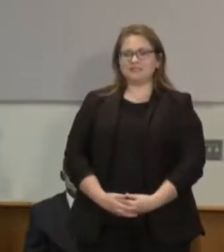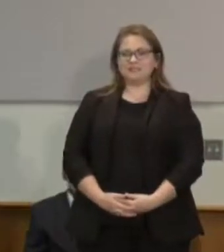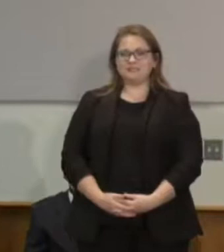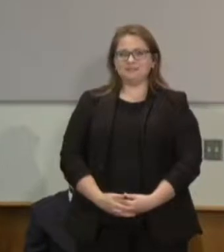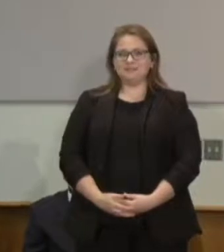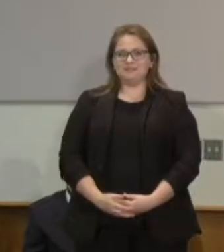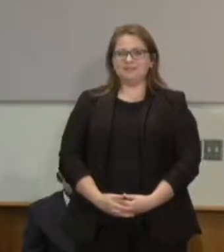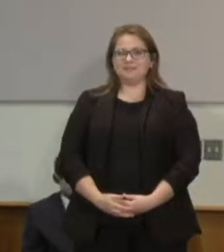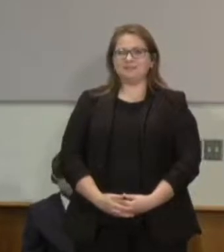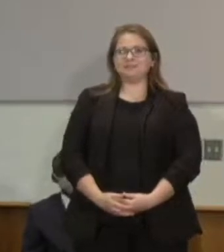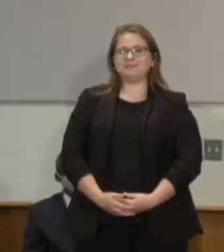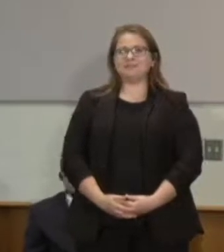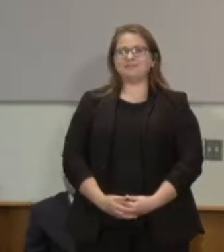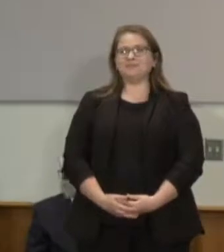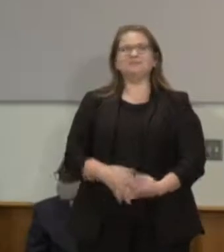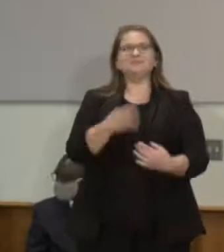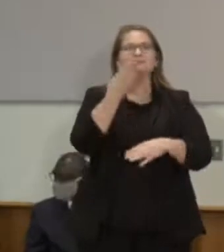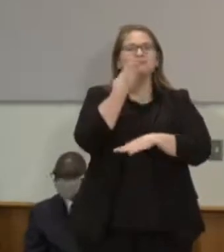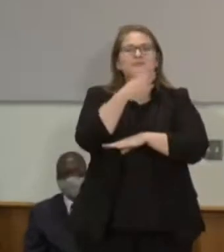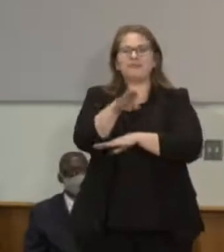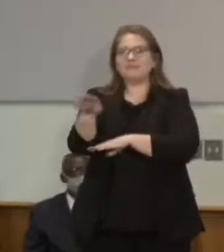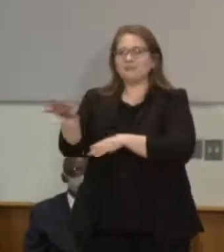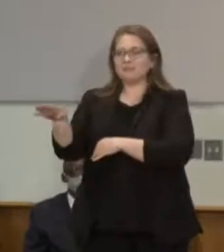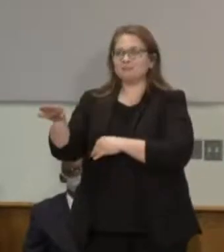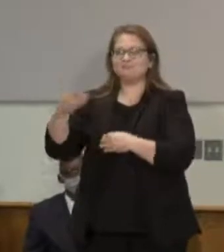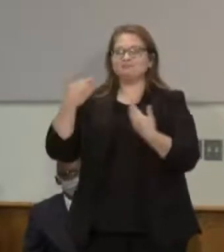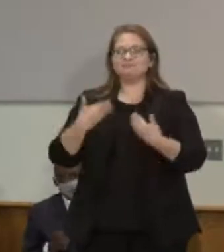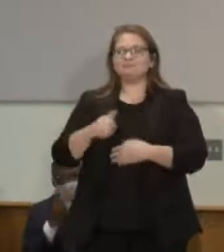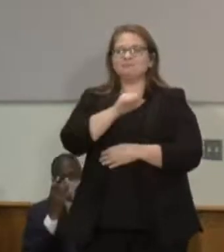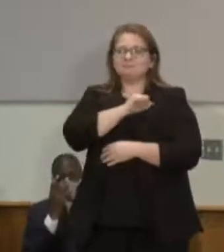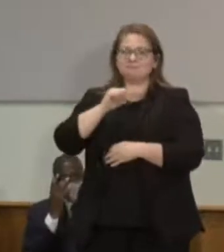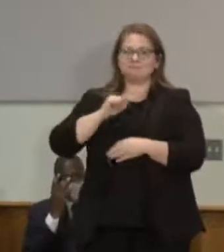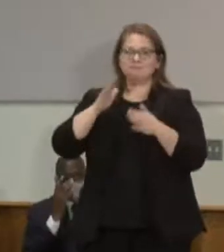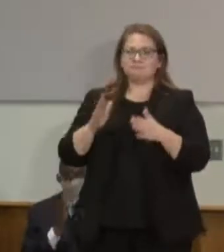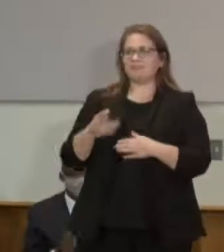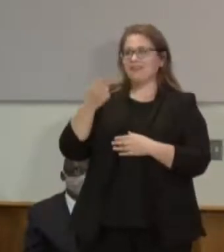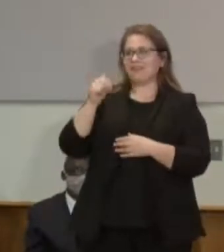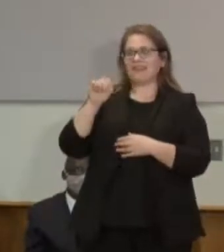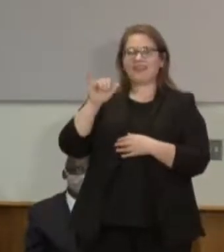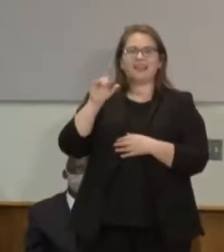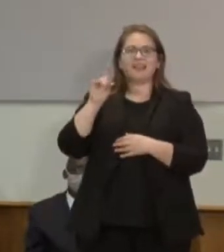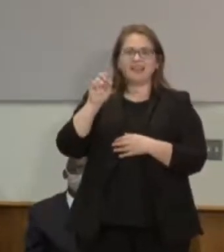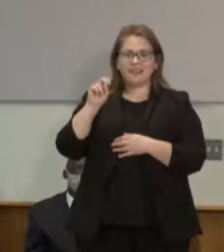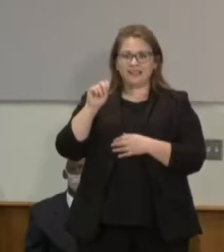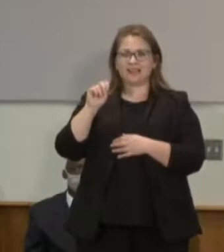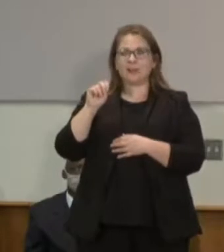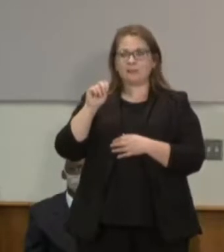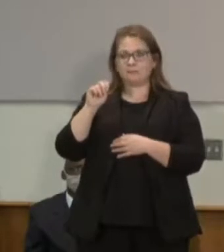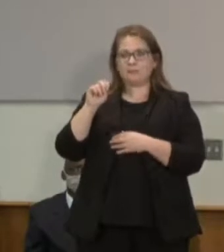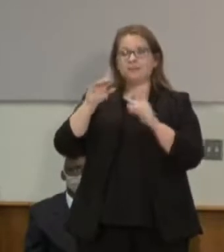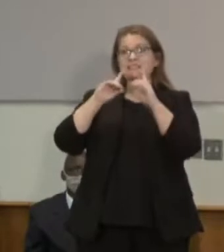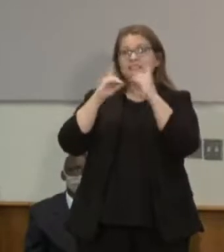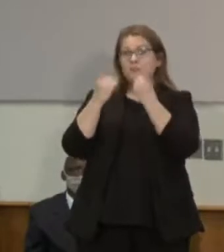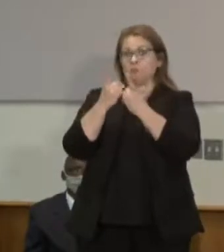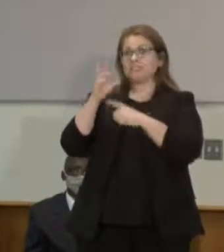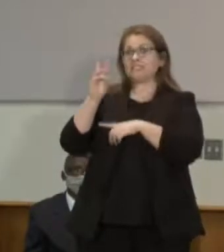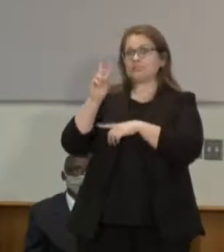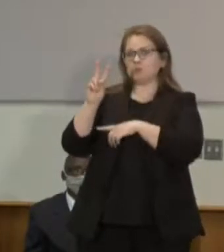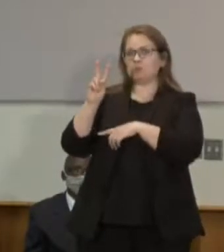Good afternoon, Senator Jeff Hayden, Senate District 62, which is in the heart of South Minneapolis.